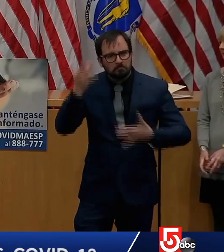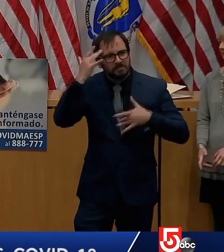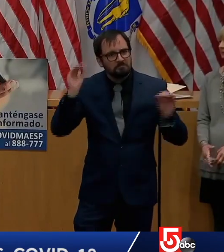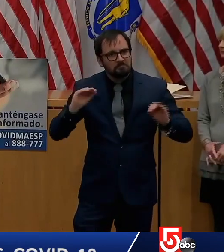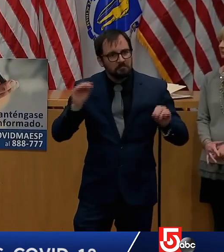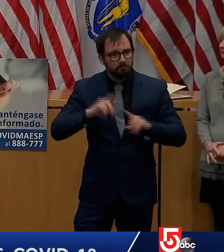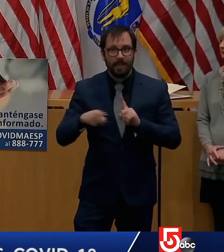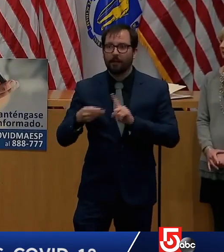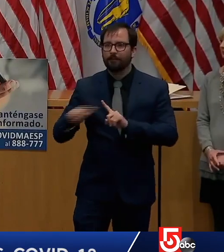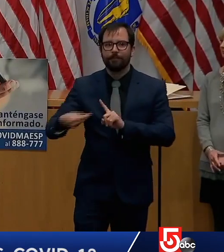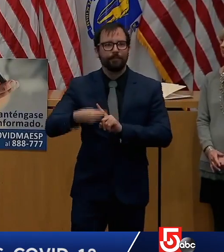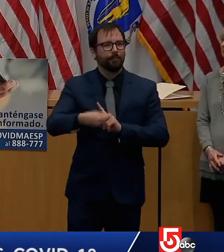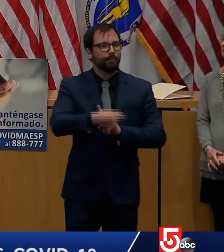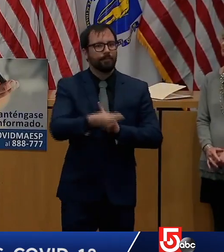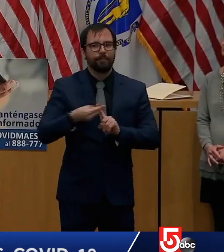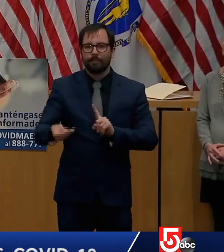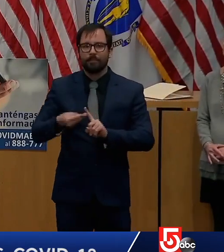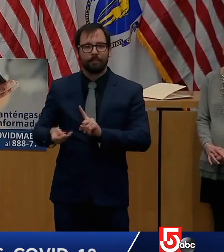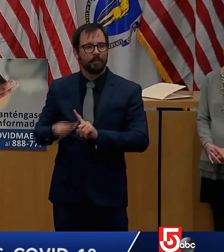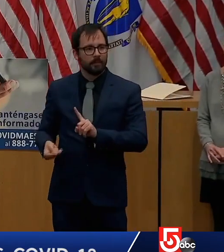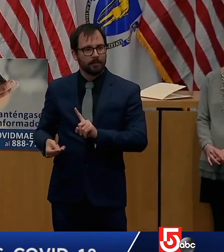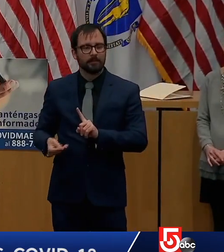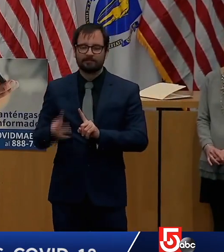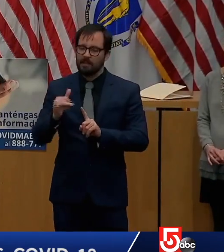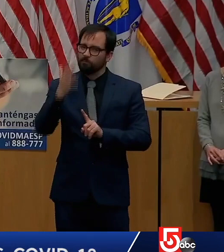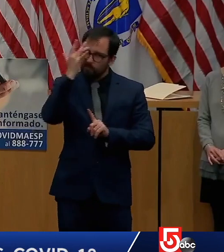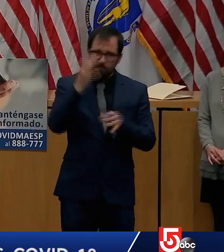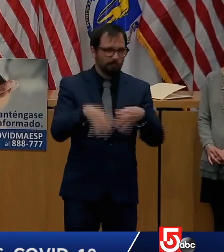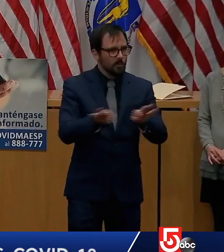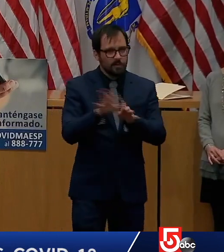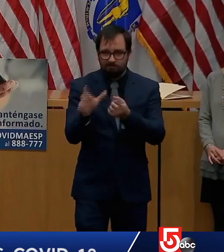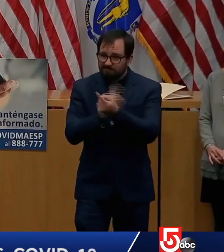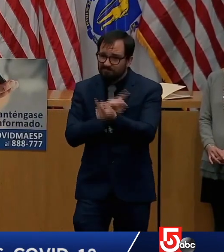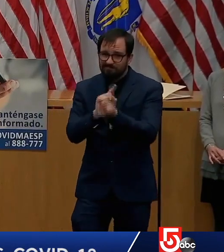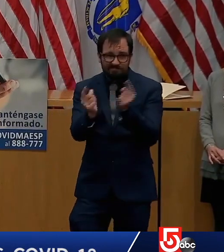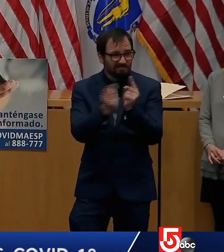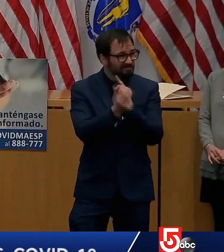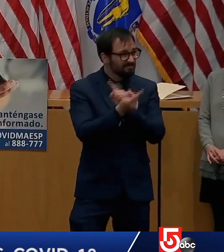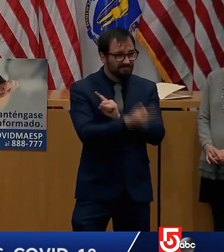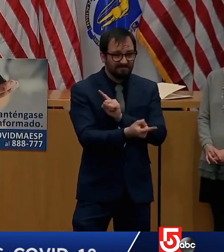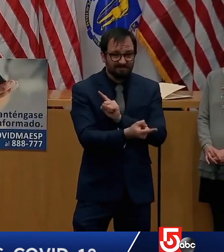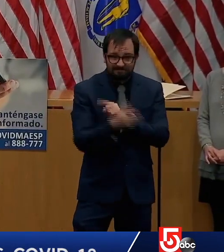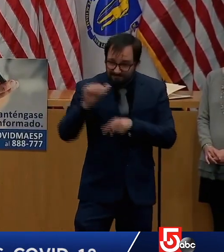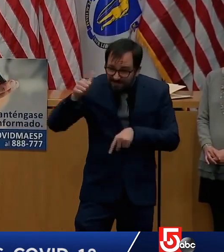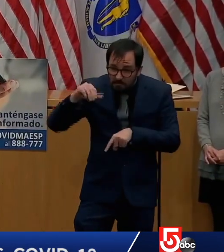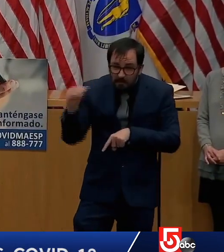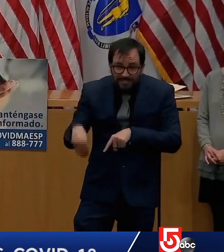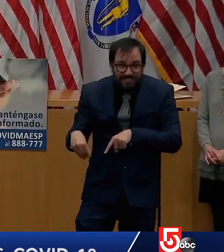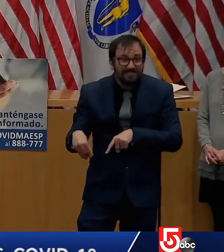from spreading is to move people away from each other as aggressively as you possibly can.